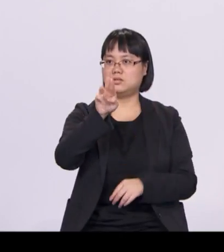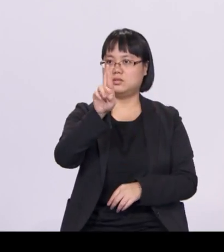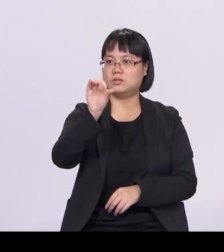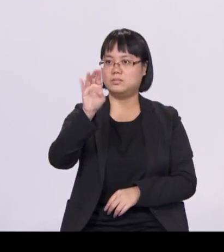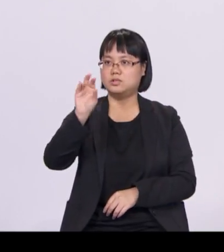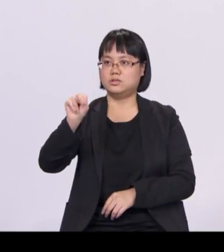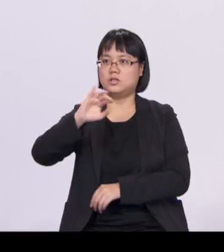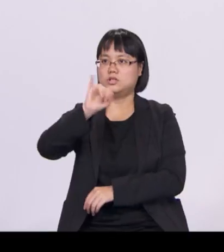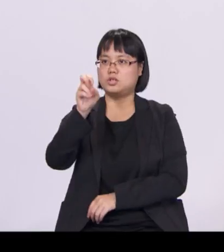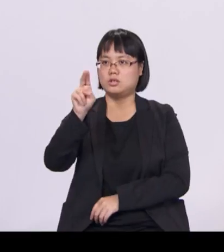spirit.